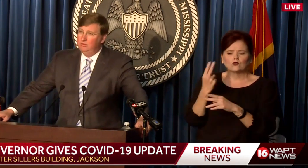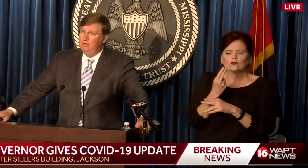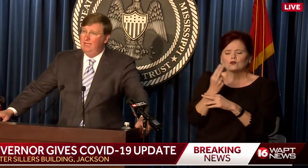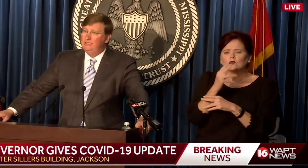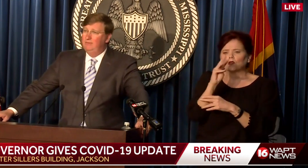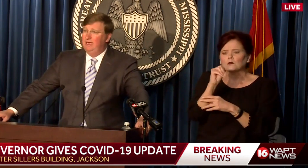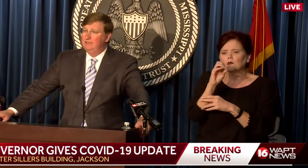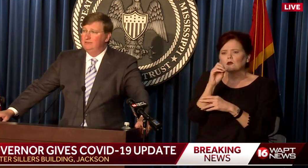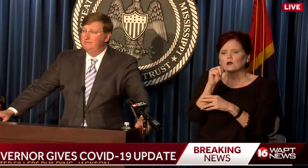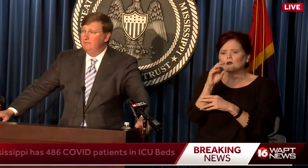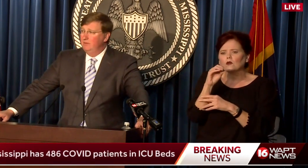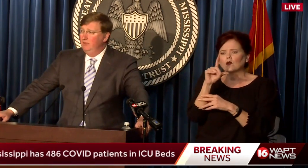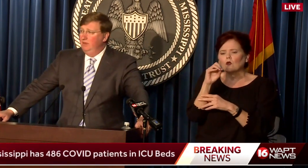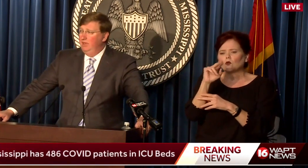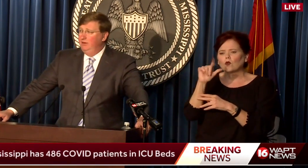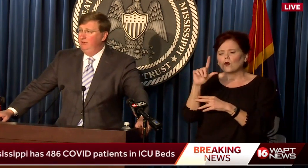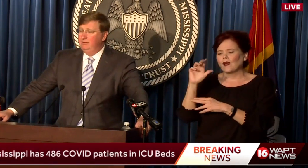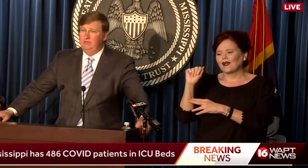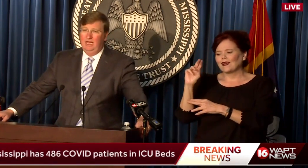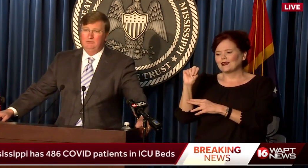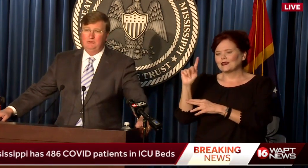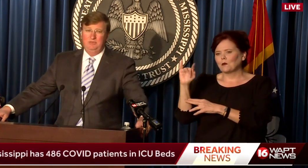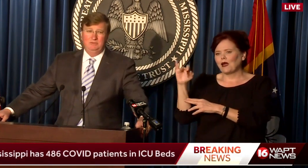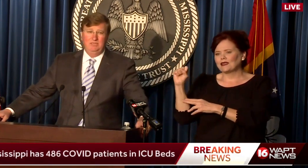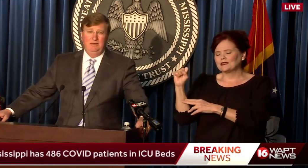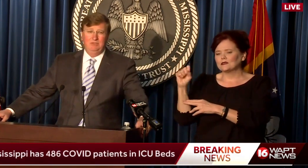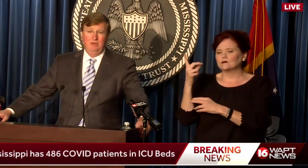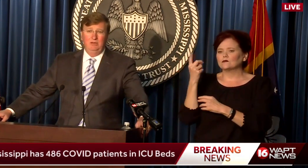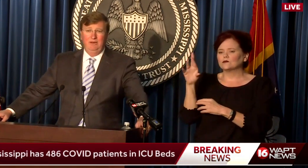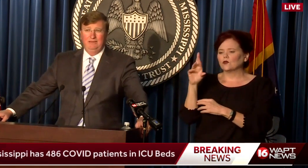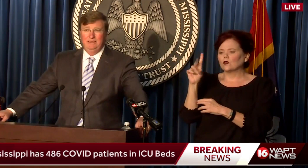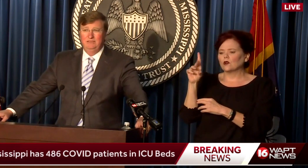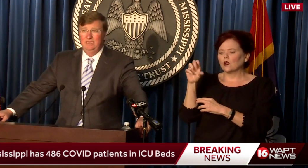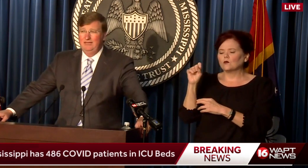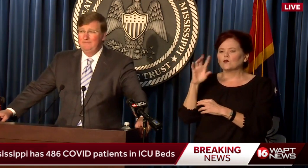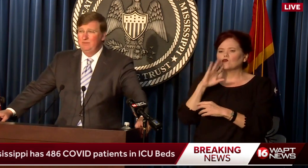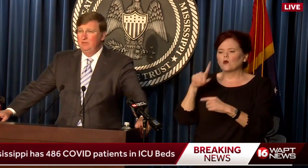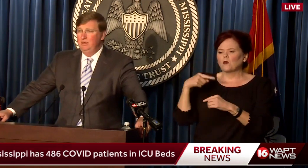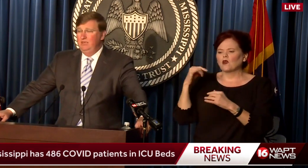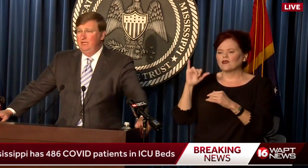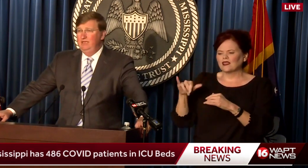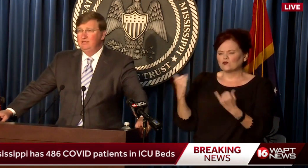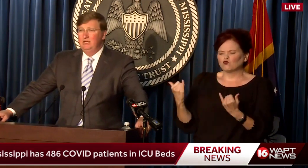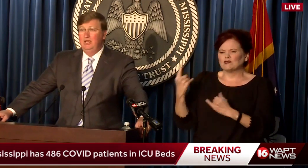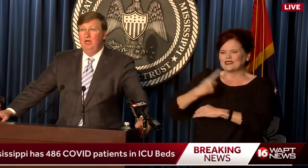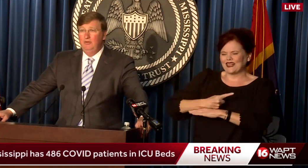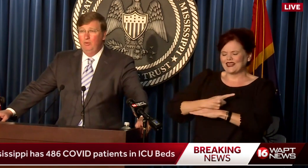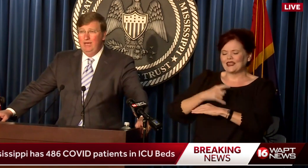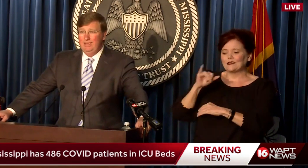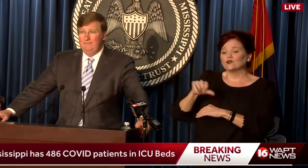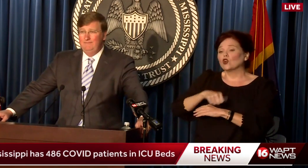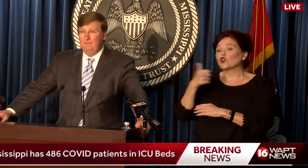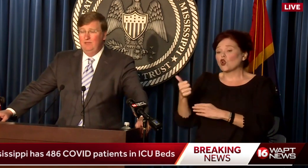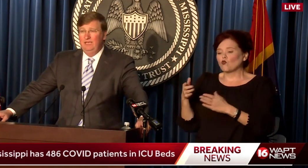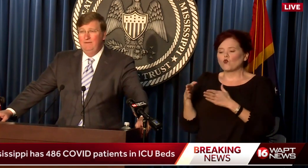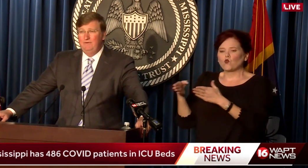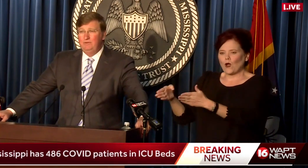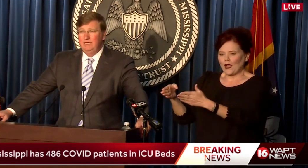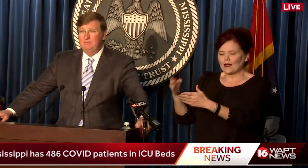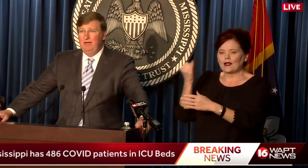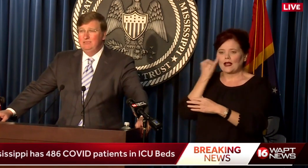monoclonal antibodies. I know Dr. Dobbs will spend some time talking about that today. It is another way,